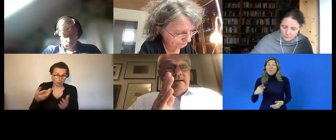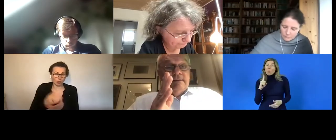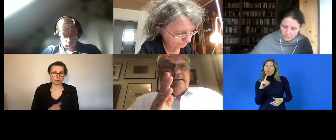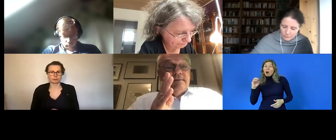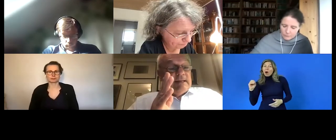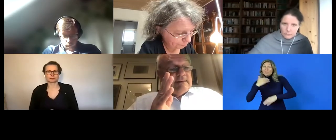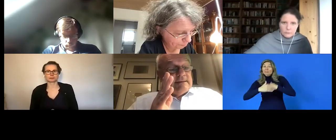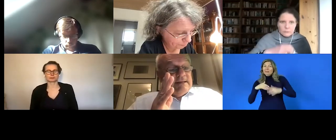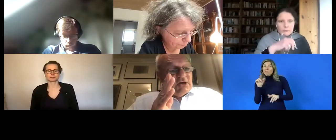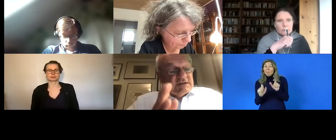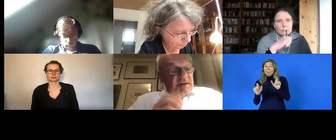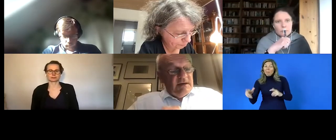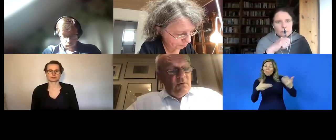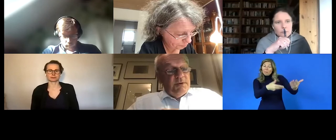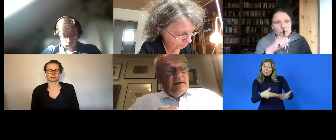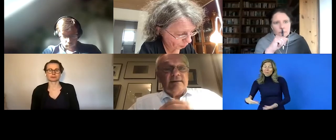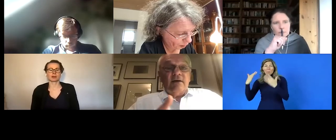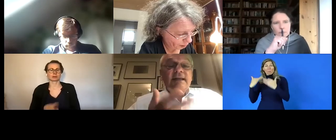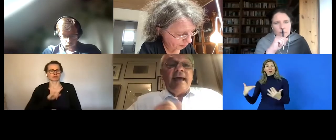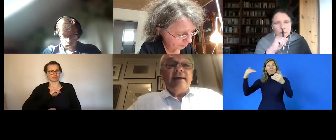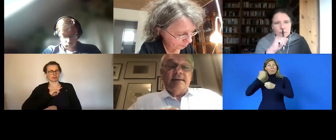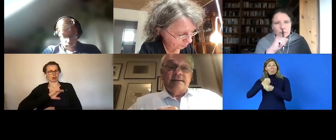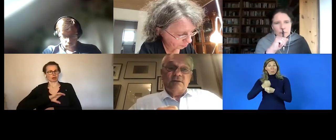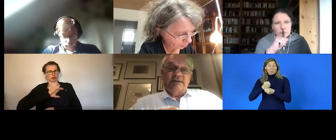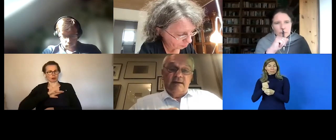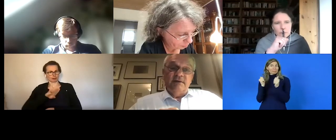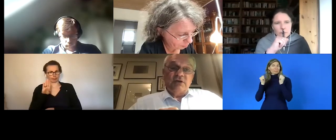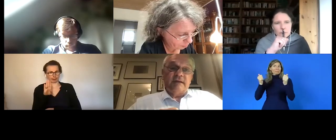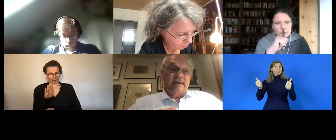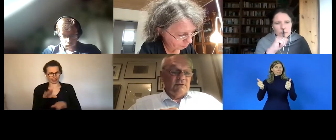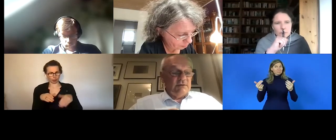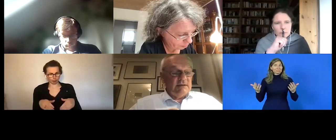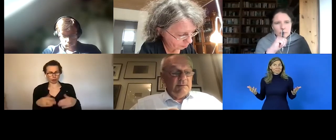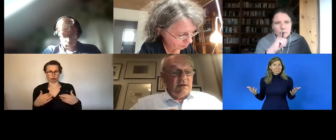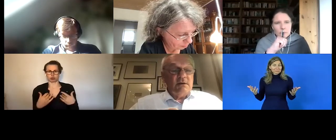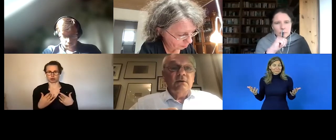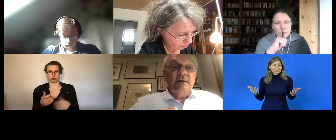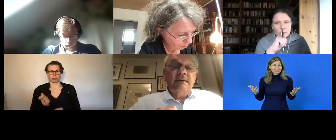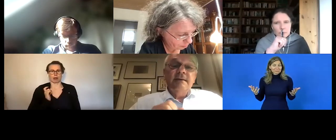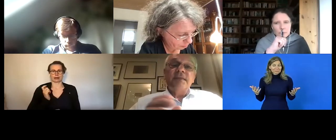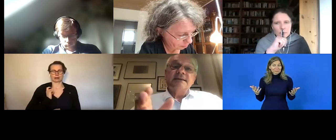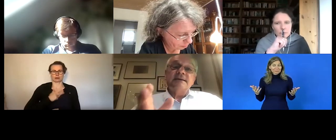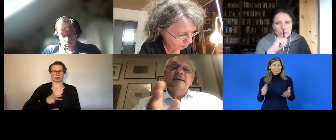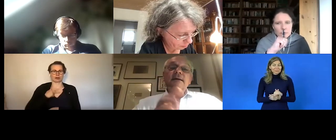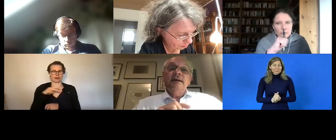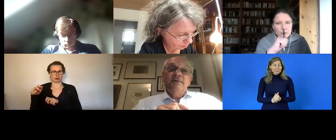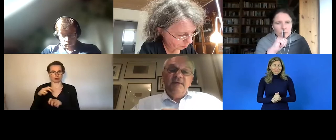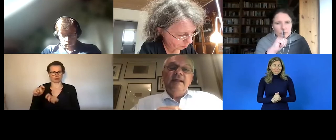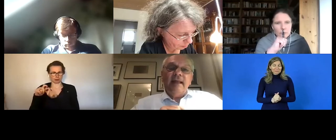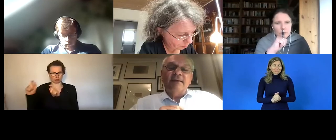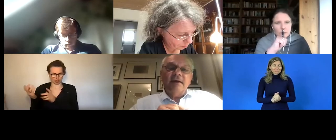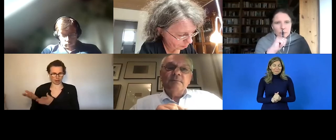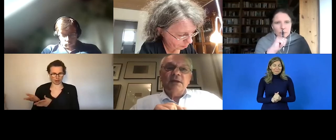persons in the parliament and the chance b group also has um